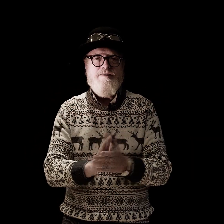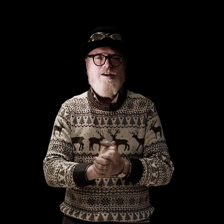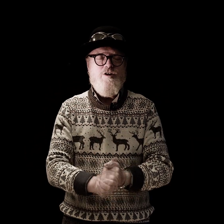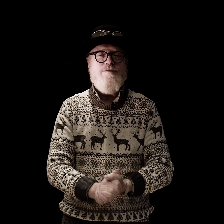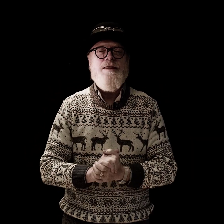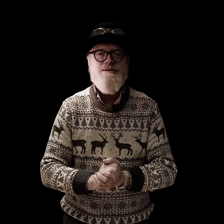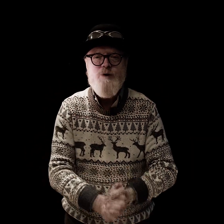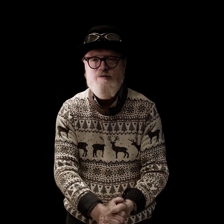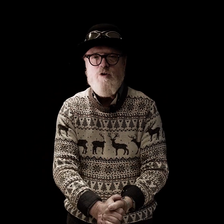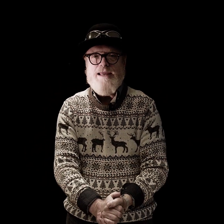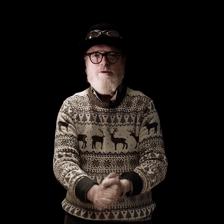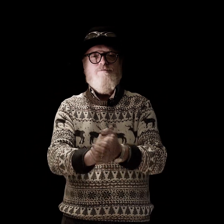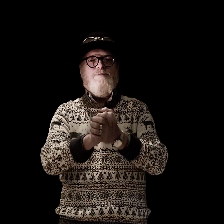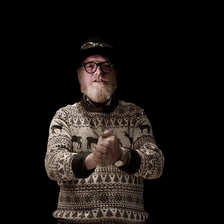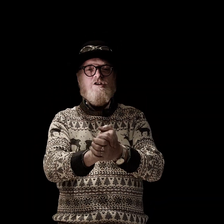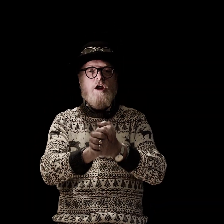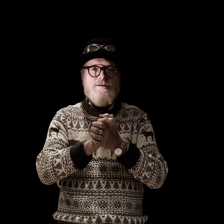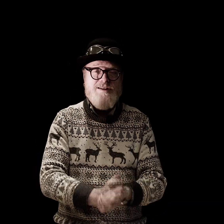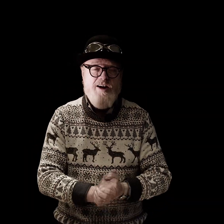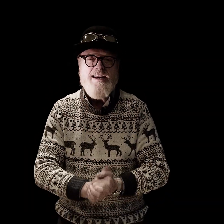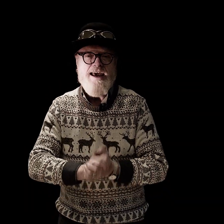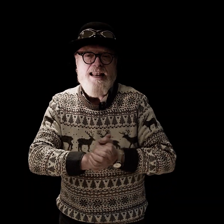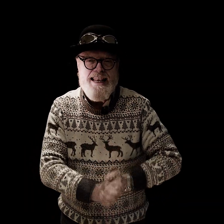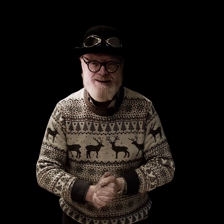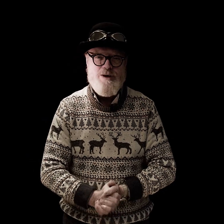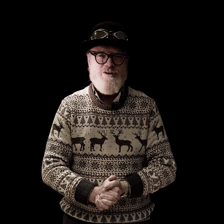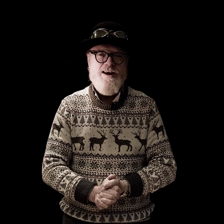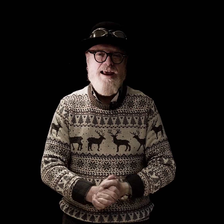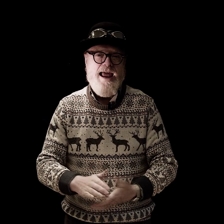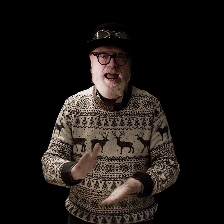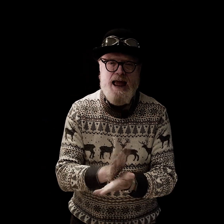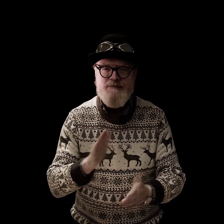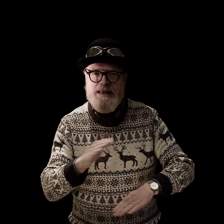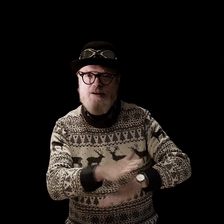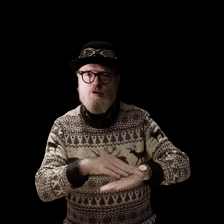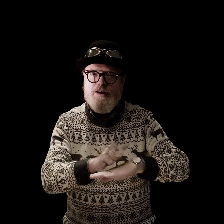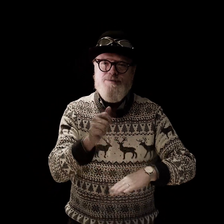the news about this wonderful language British sign language happy Christmas